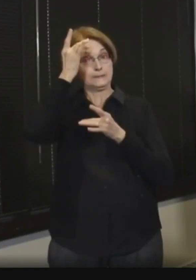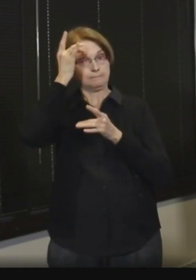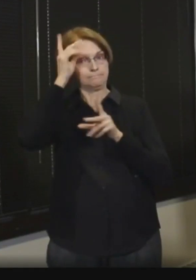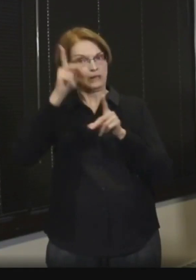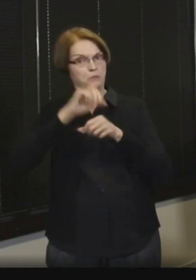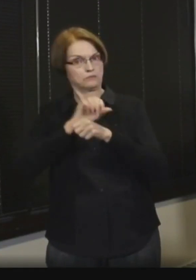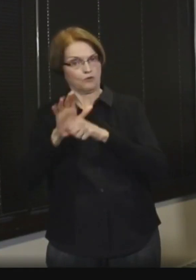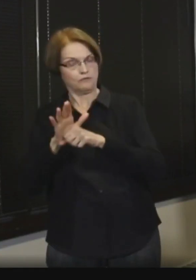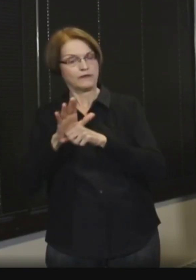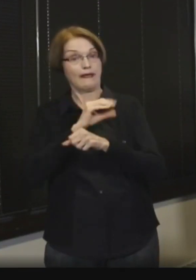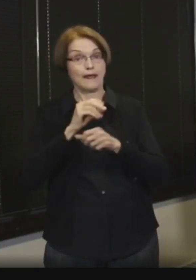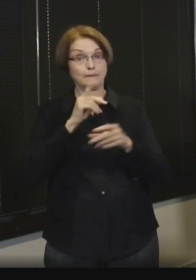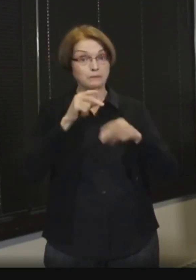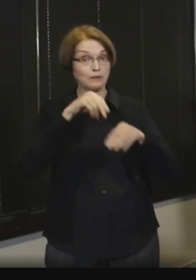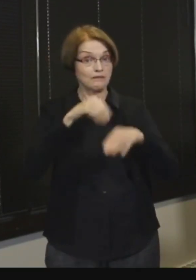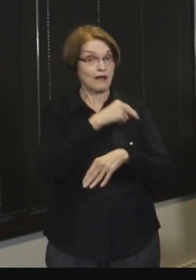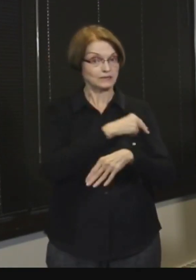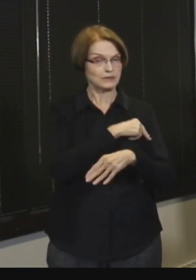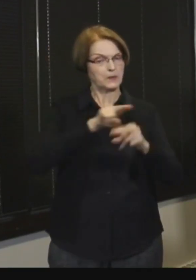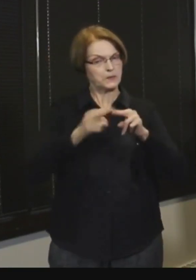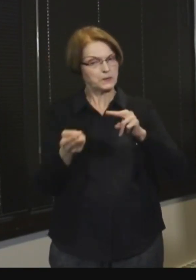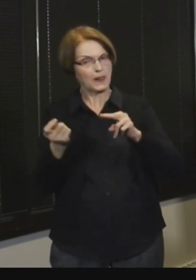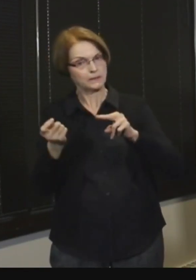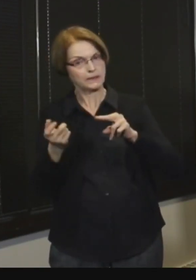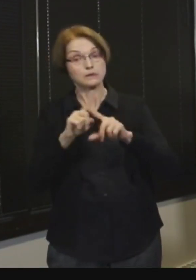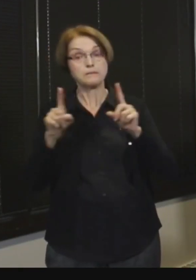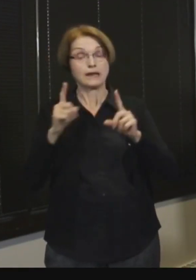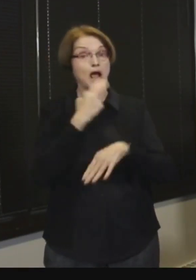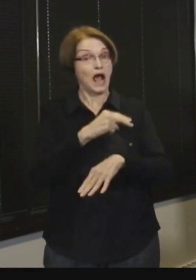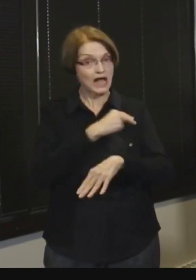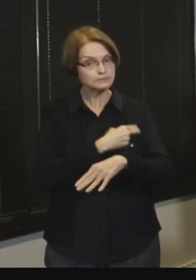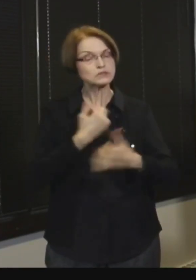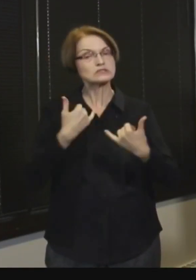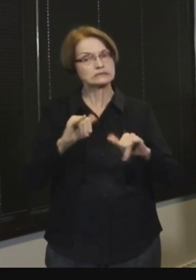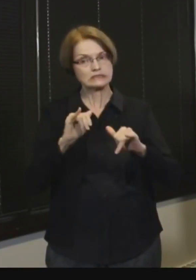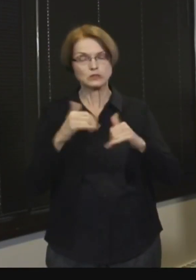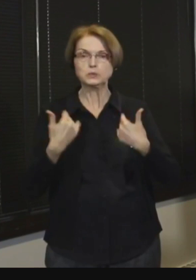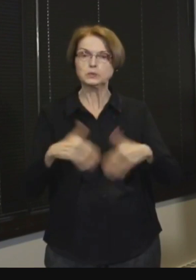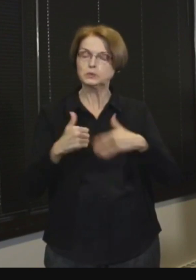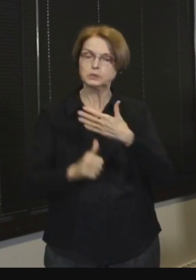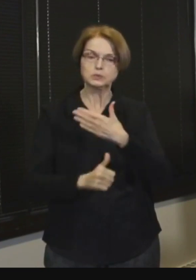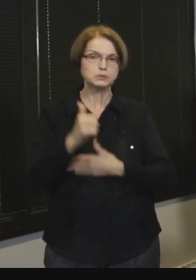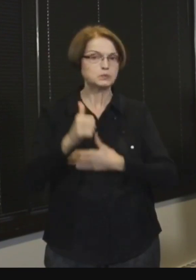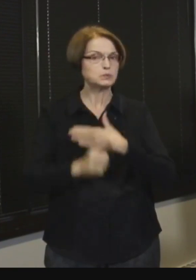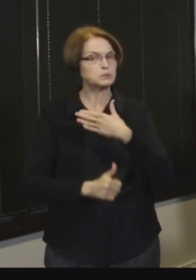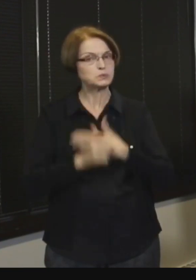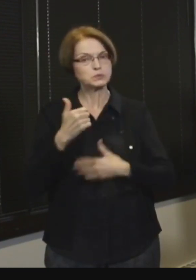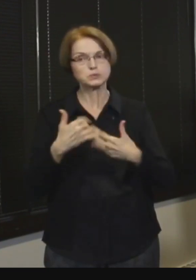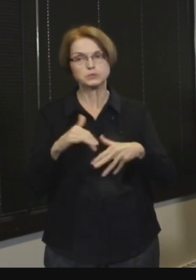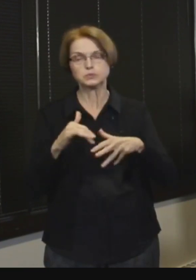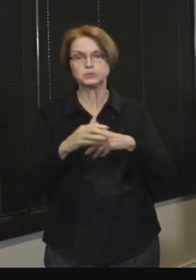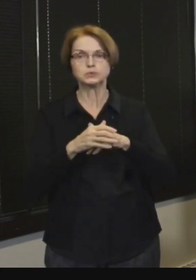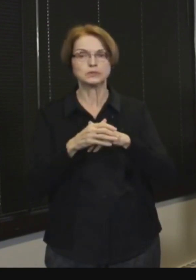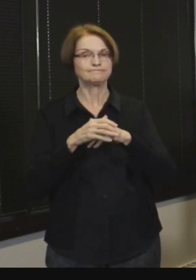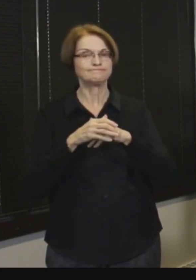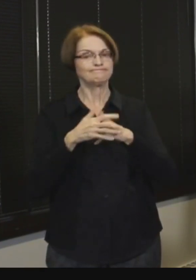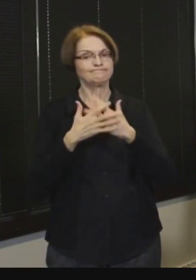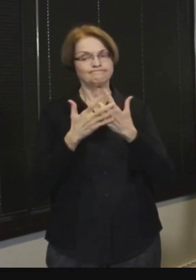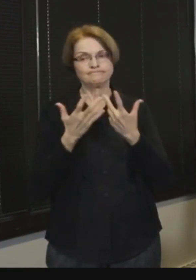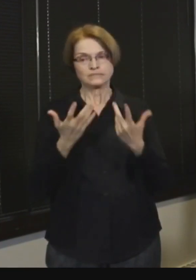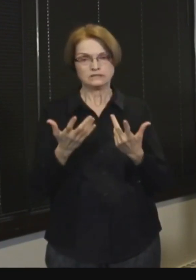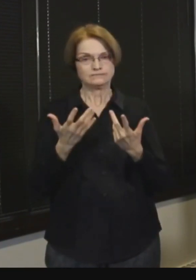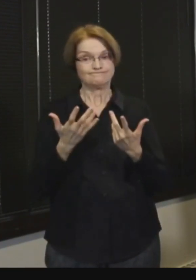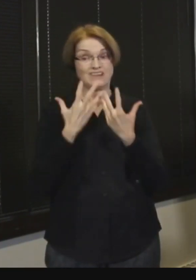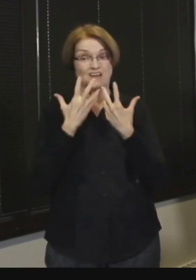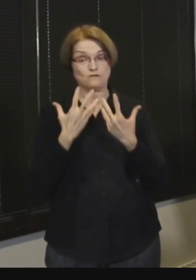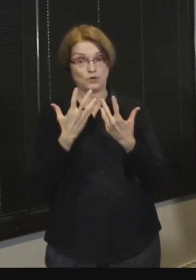Though, by all measures, our hospitals are still in an extremely risky situation. Unfortunately, today, at